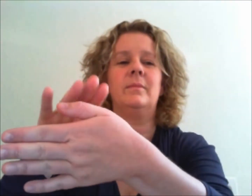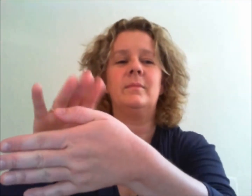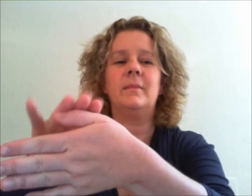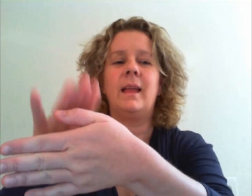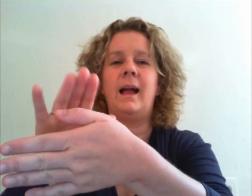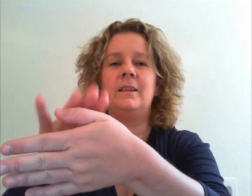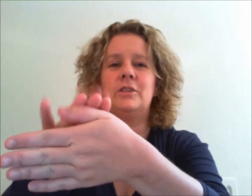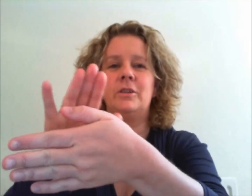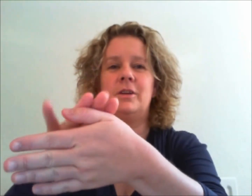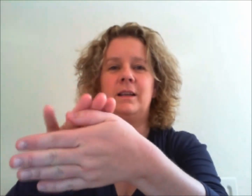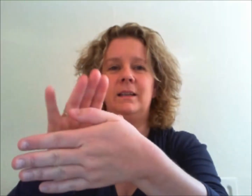and joy